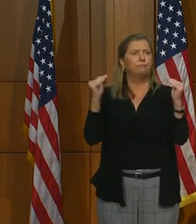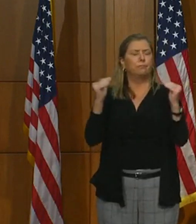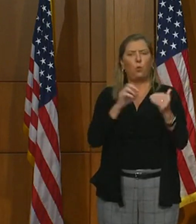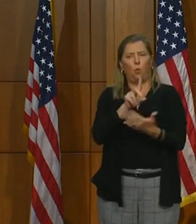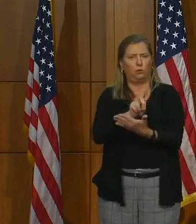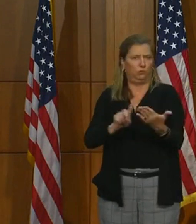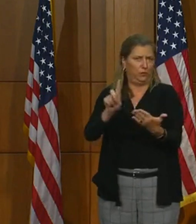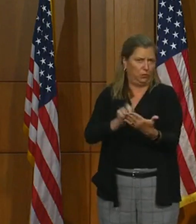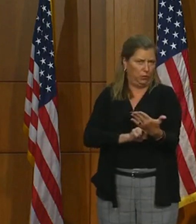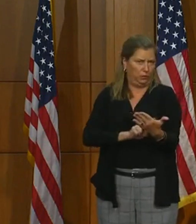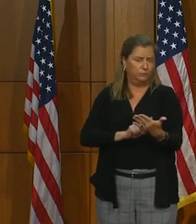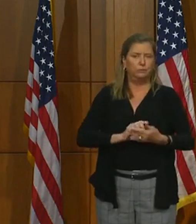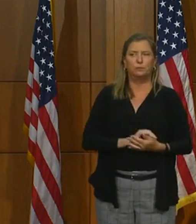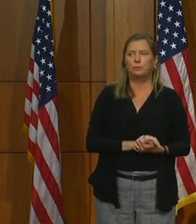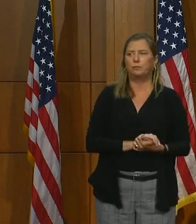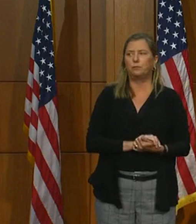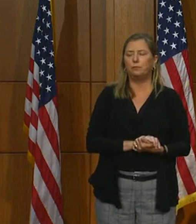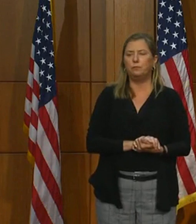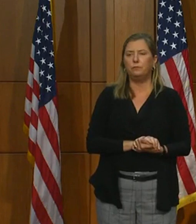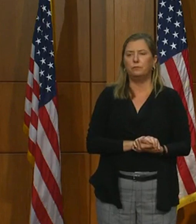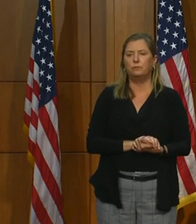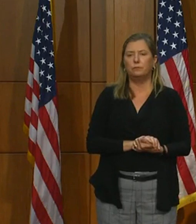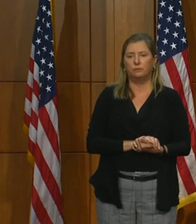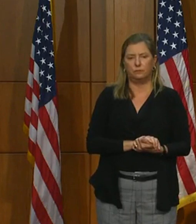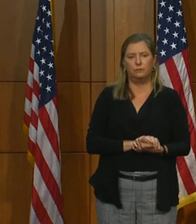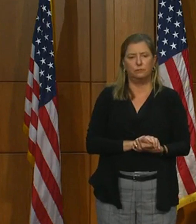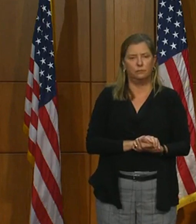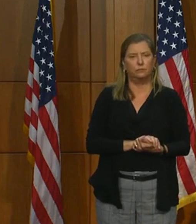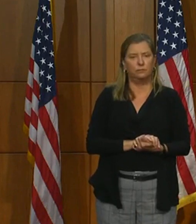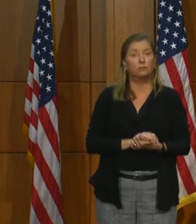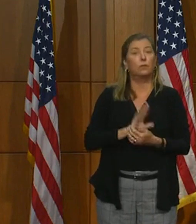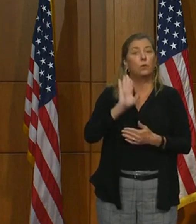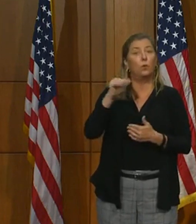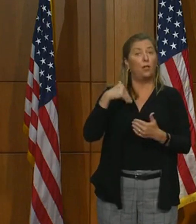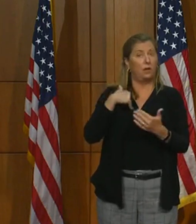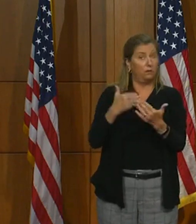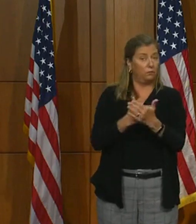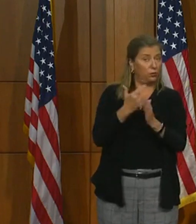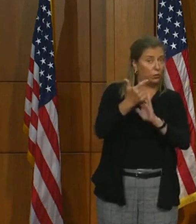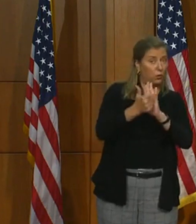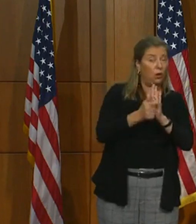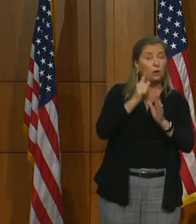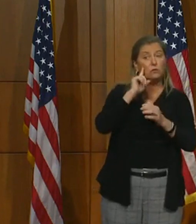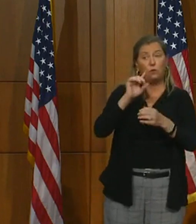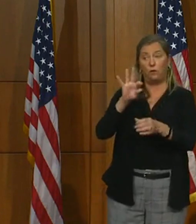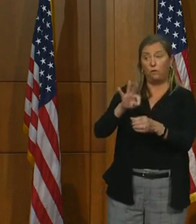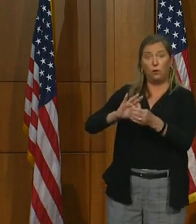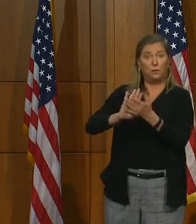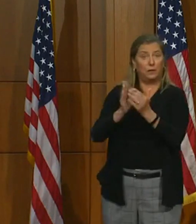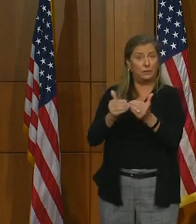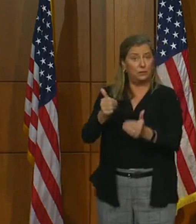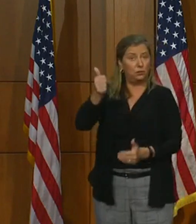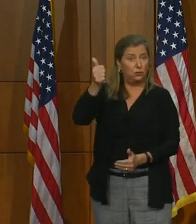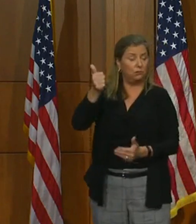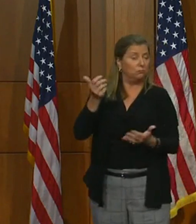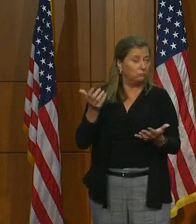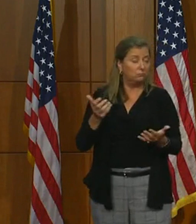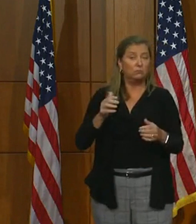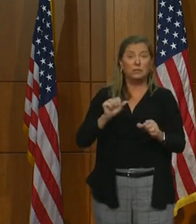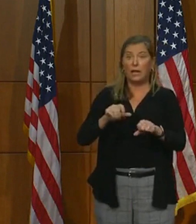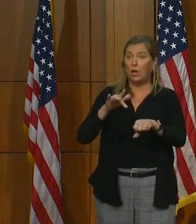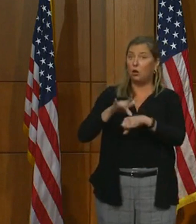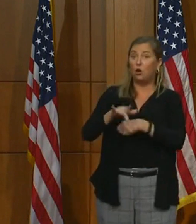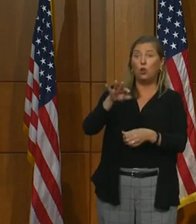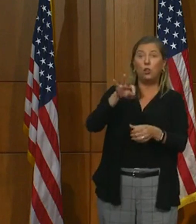discriminatory. We also have new laws making it easier to vote. This includes early voting